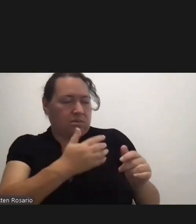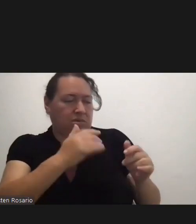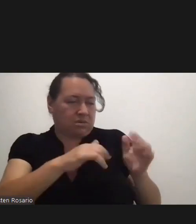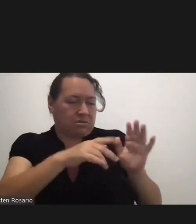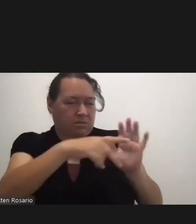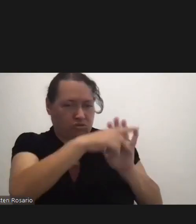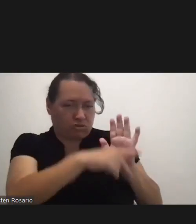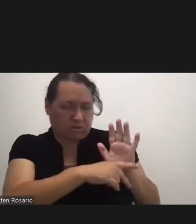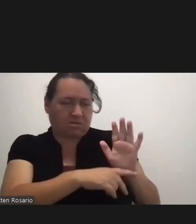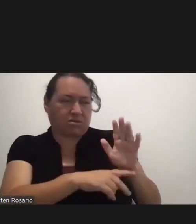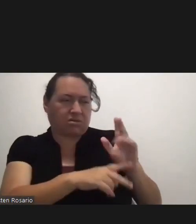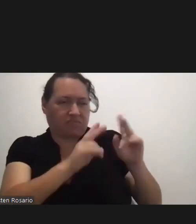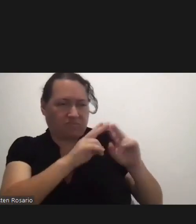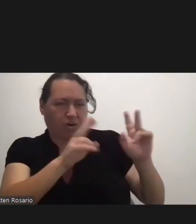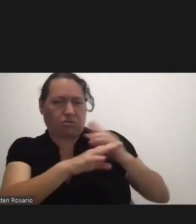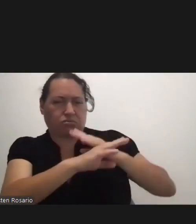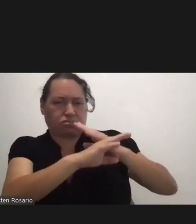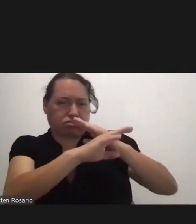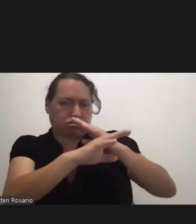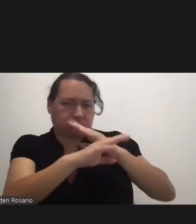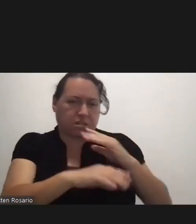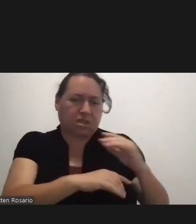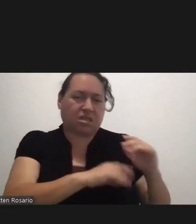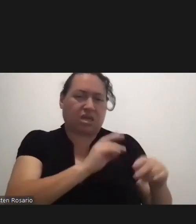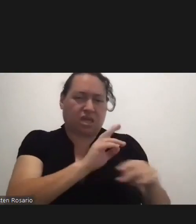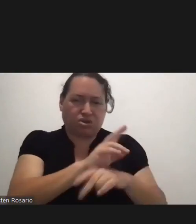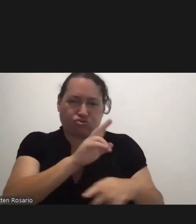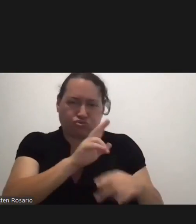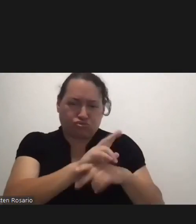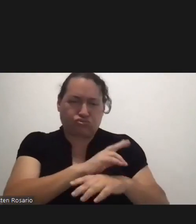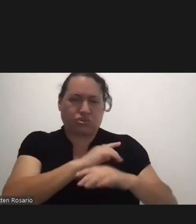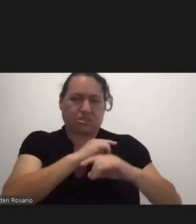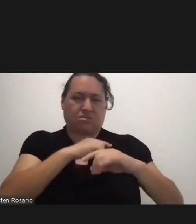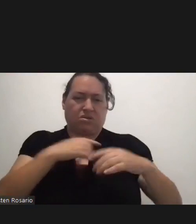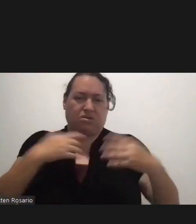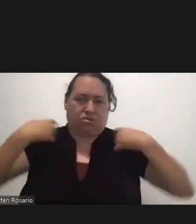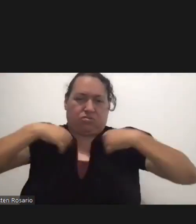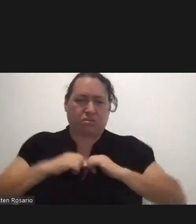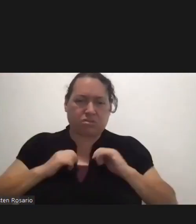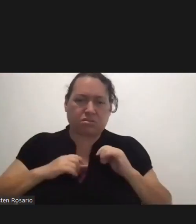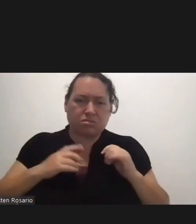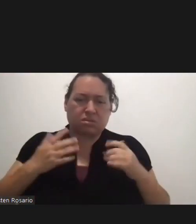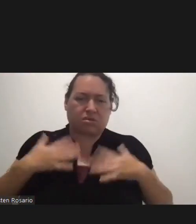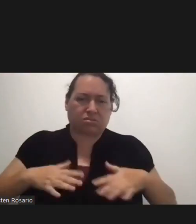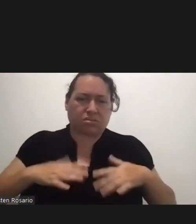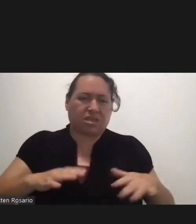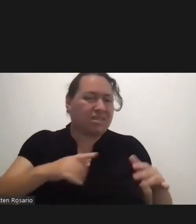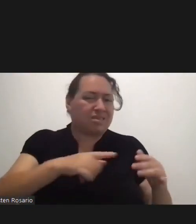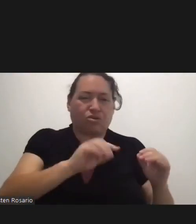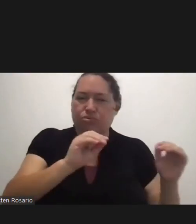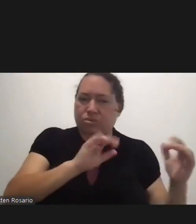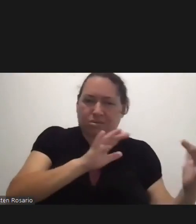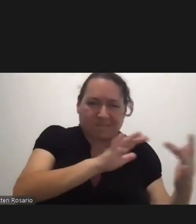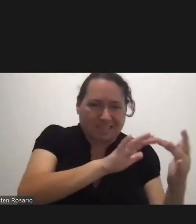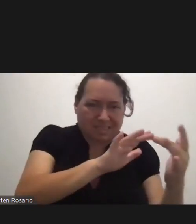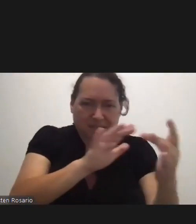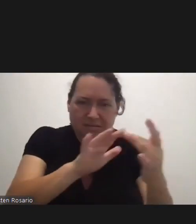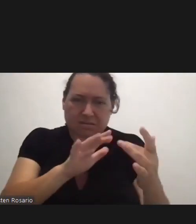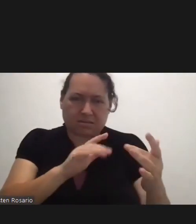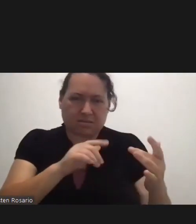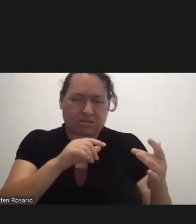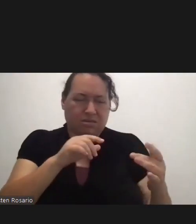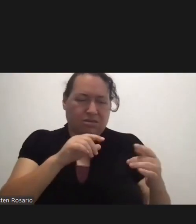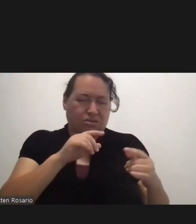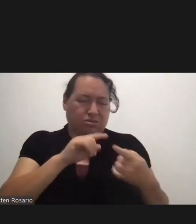Protective And Were Their Proper PPE So That's Why There Has Been No Link To Any Other Cases Related To Them So That's